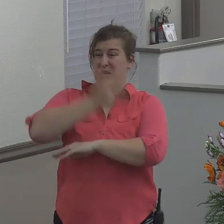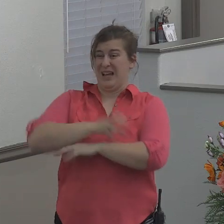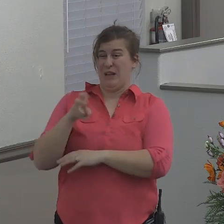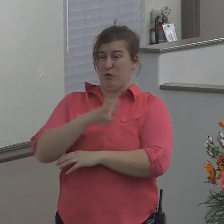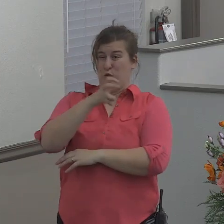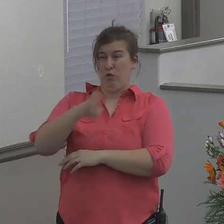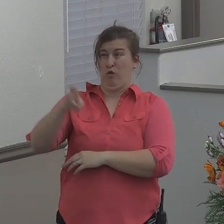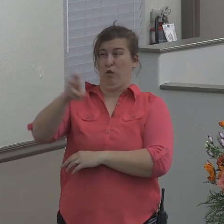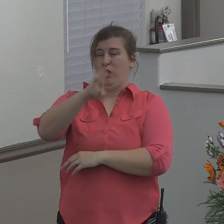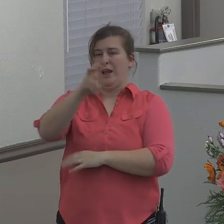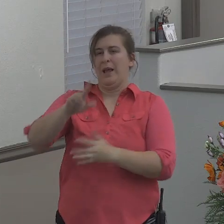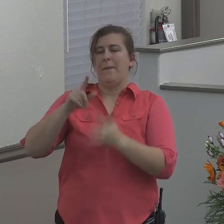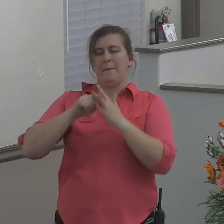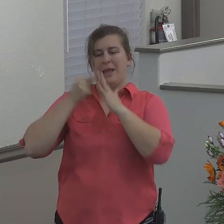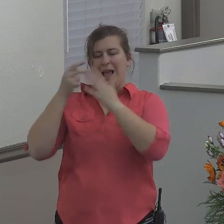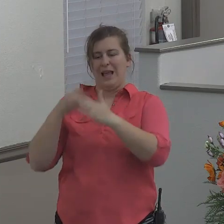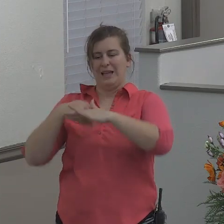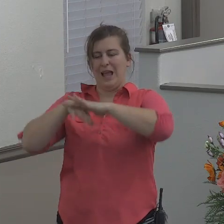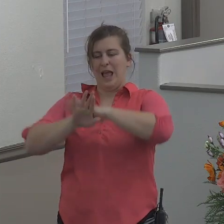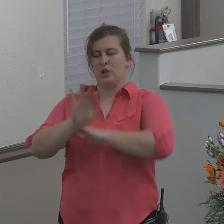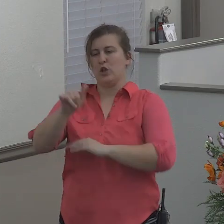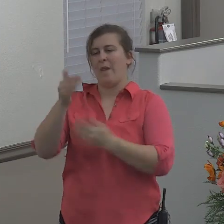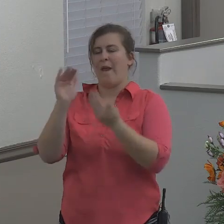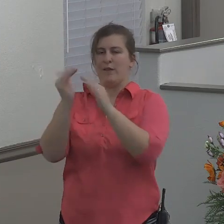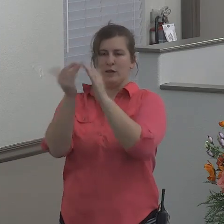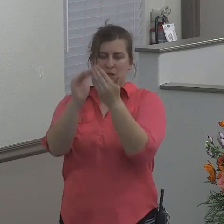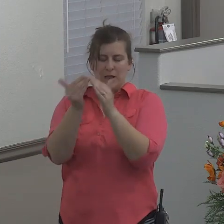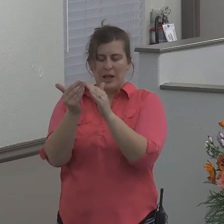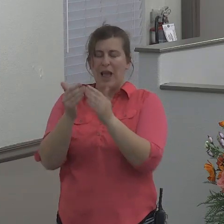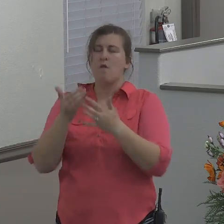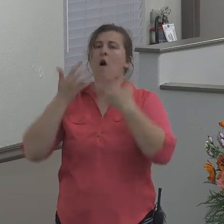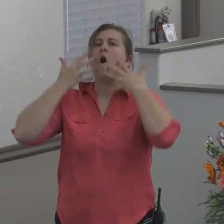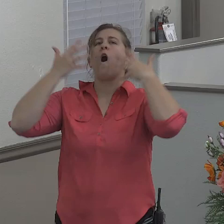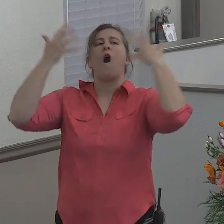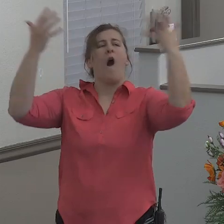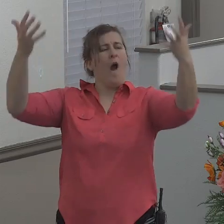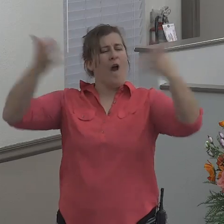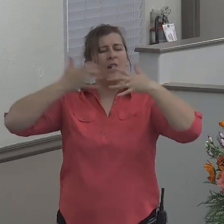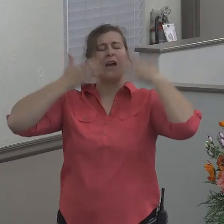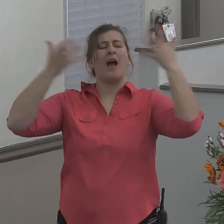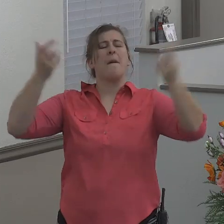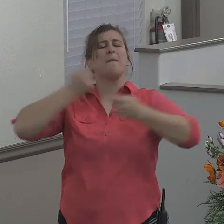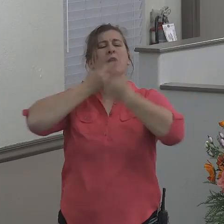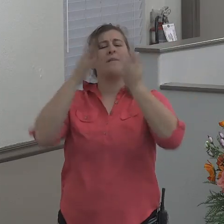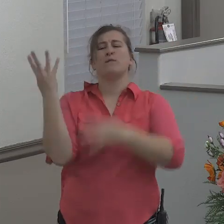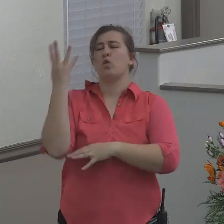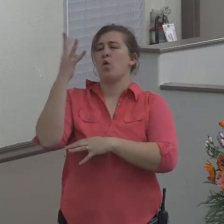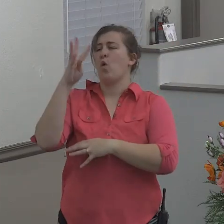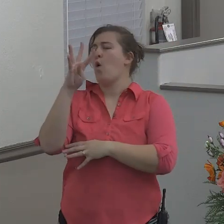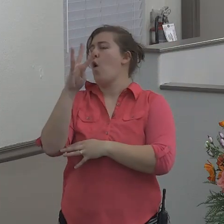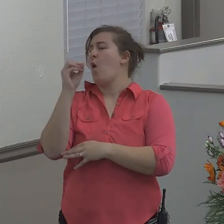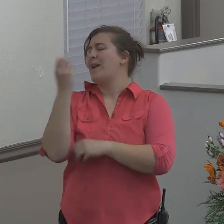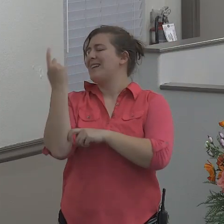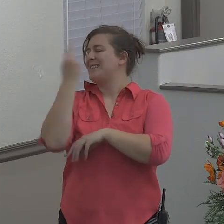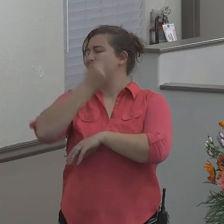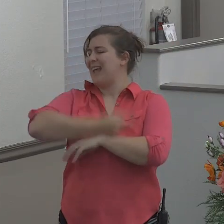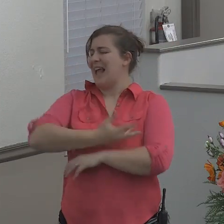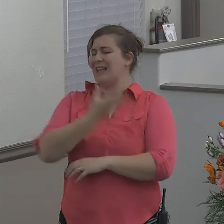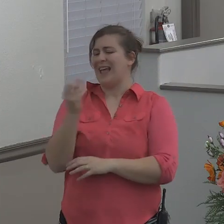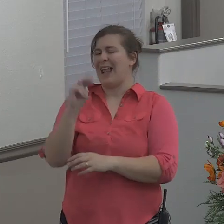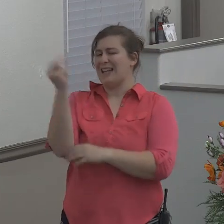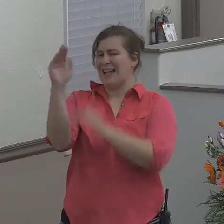Jonah began to enter into the city a day's journey and he cried and said yet forty days and Nineveh shall be